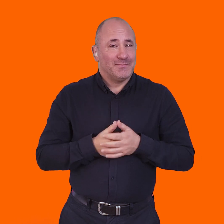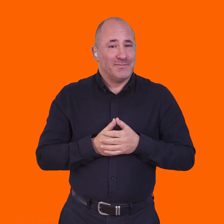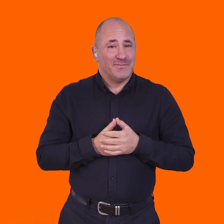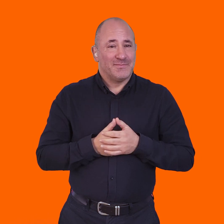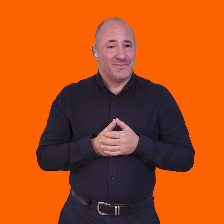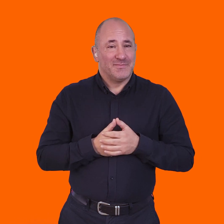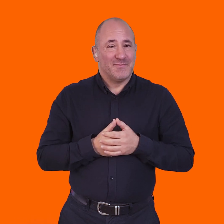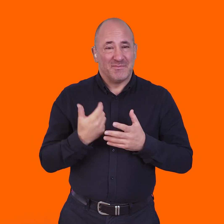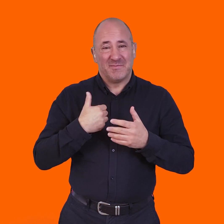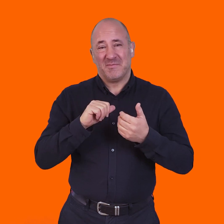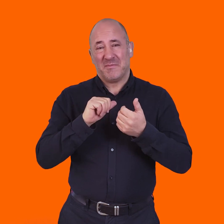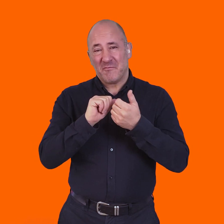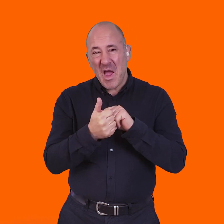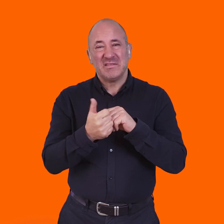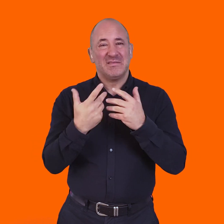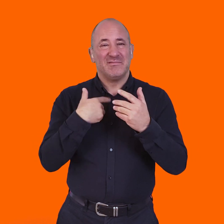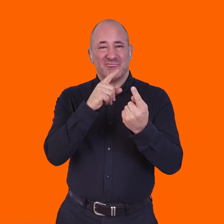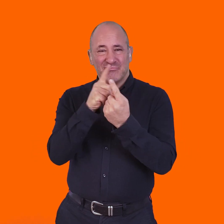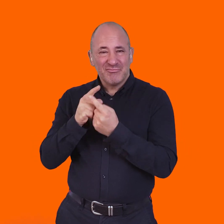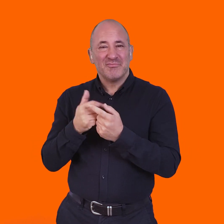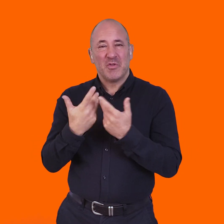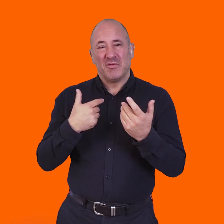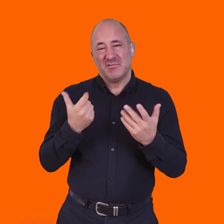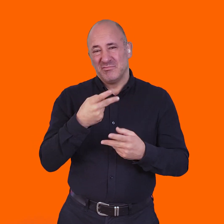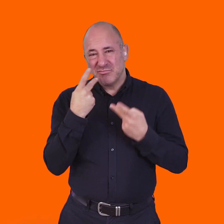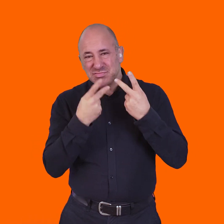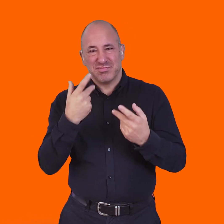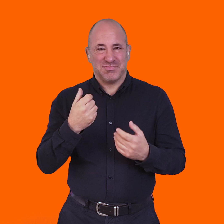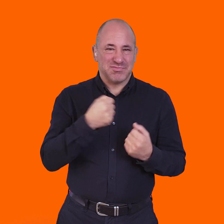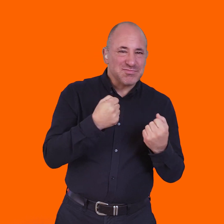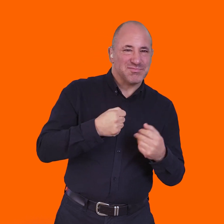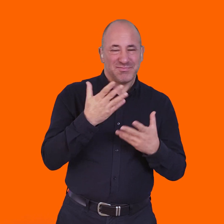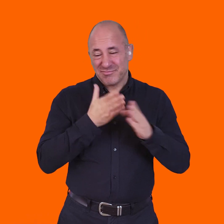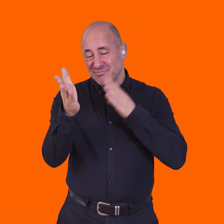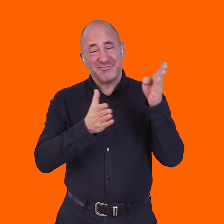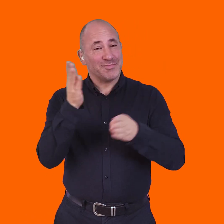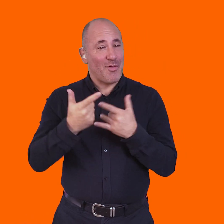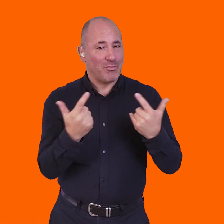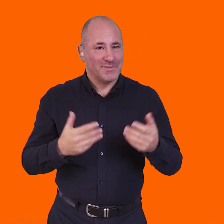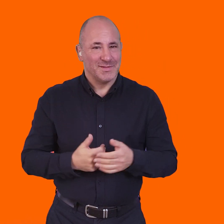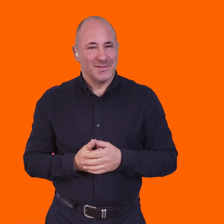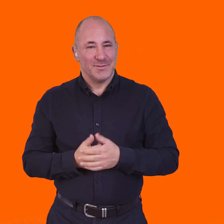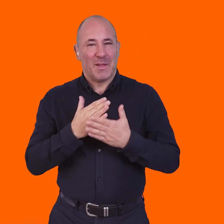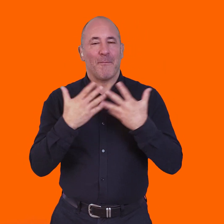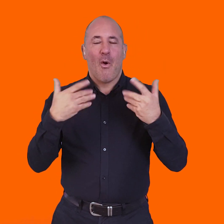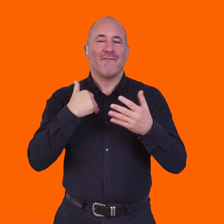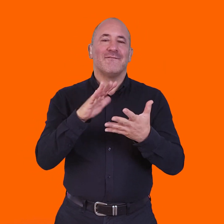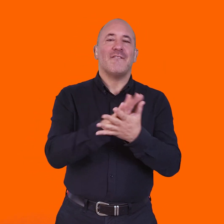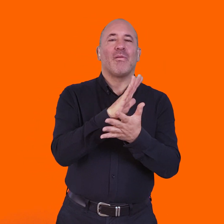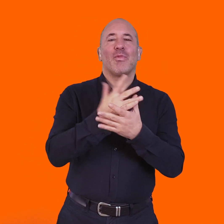As a bit of a hobby, really, you know, just because I loved music, really, and made mates and friends and did lots of gigging